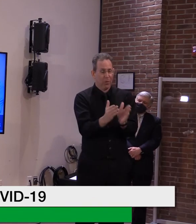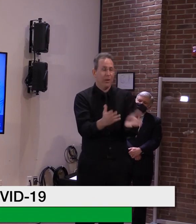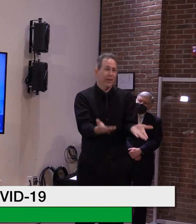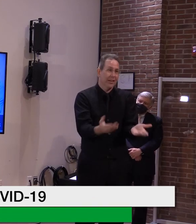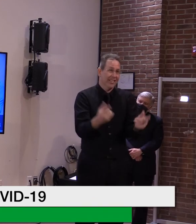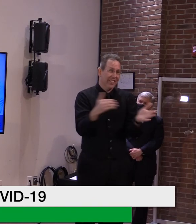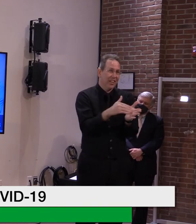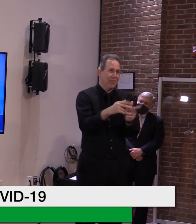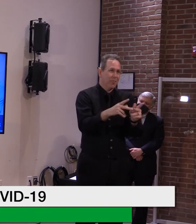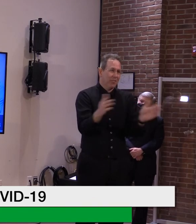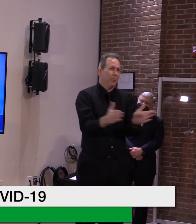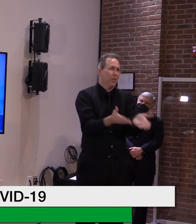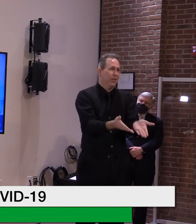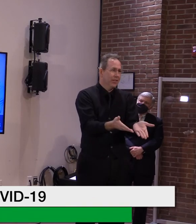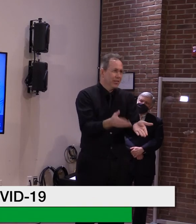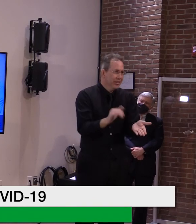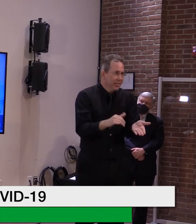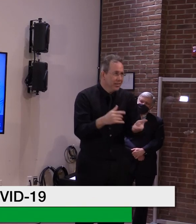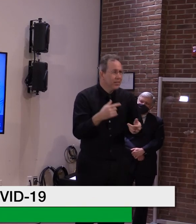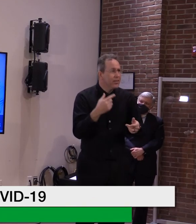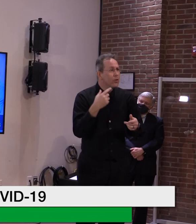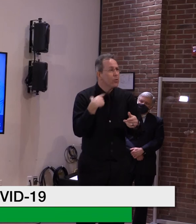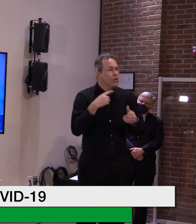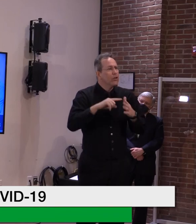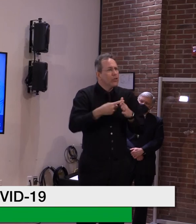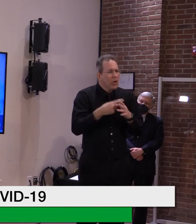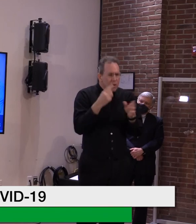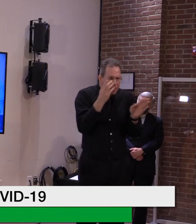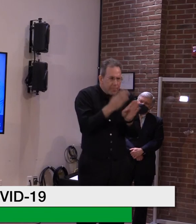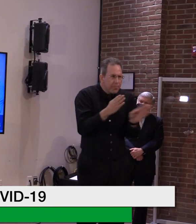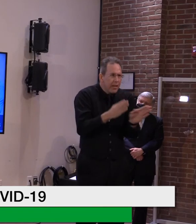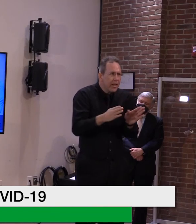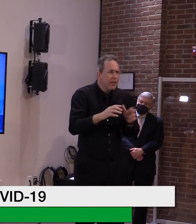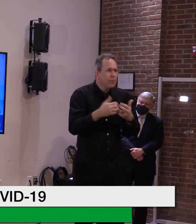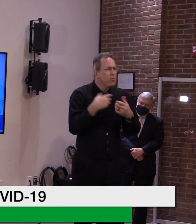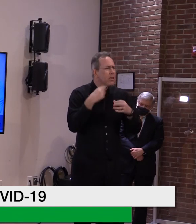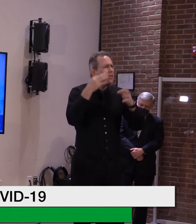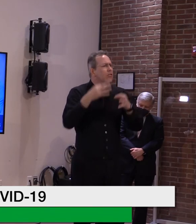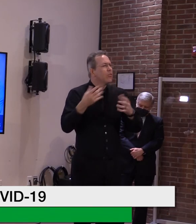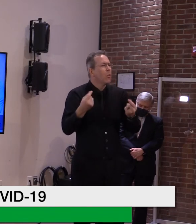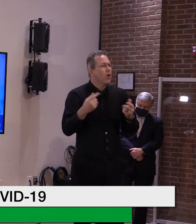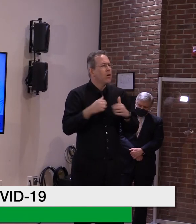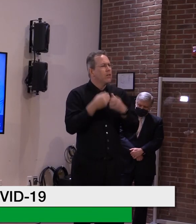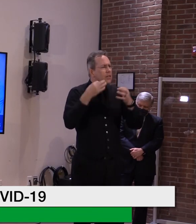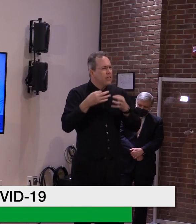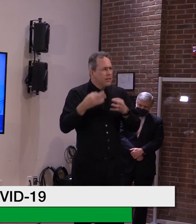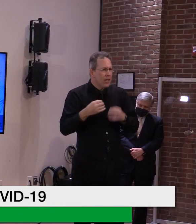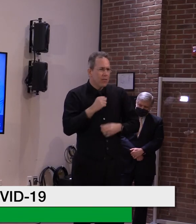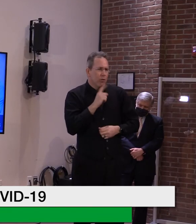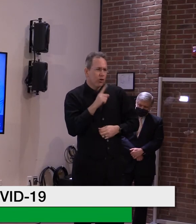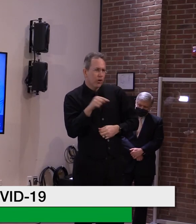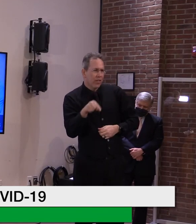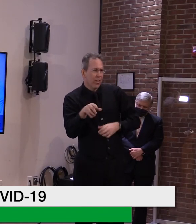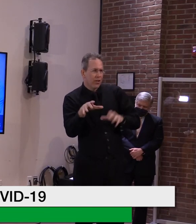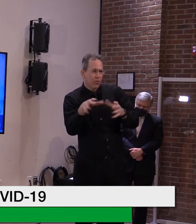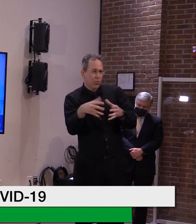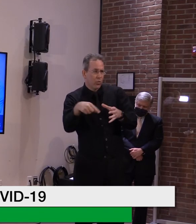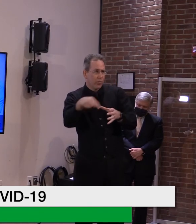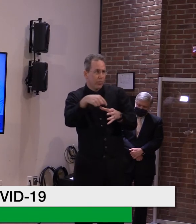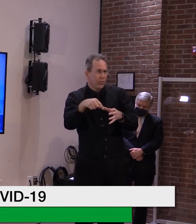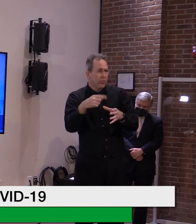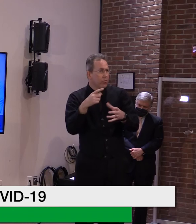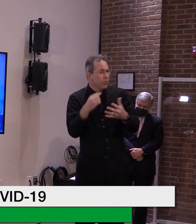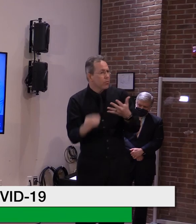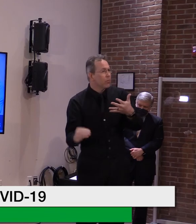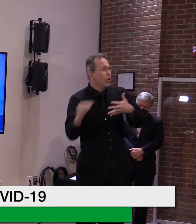initially made all of the decisions we were making, we wanted to make sure that this group had priority within each of the